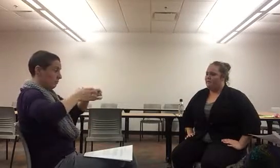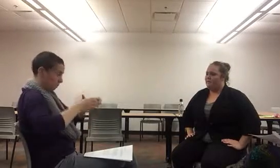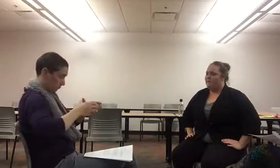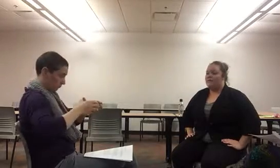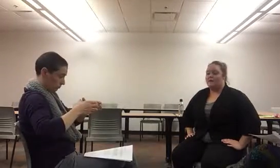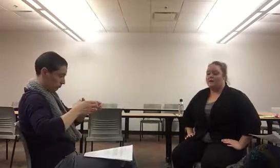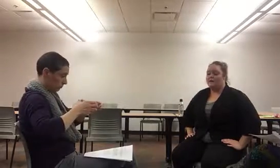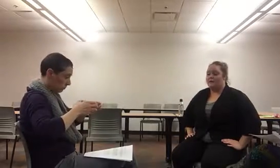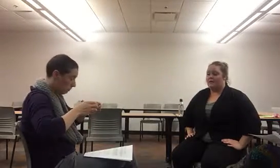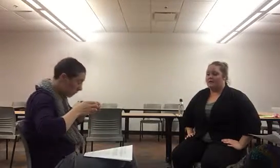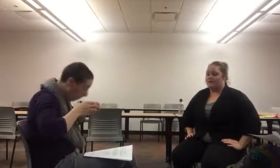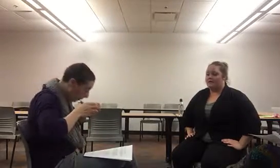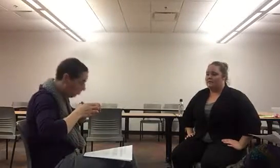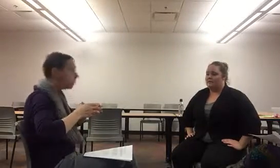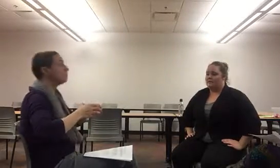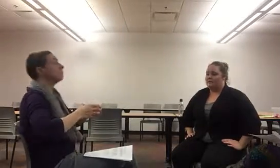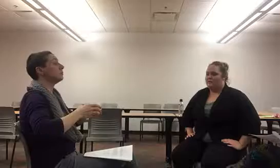In downtown Columbus...